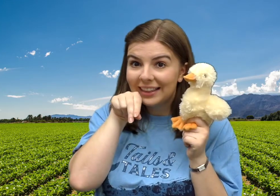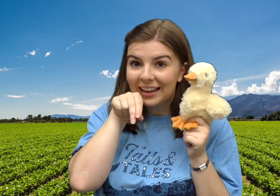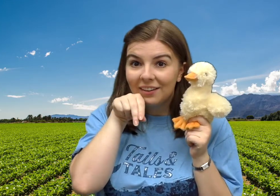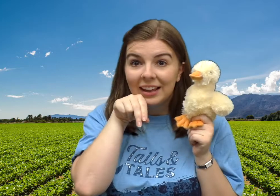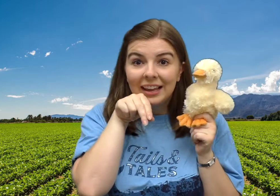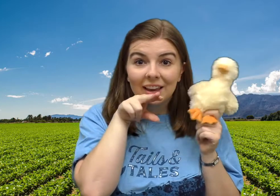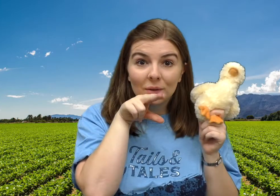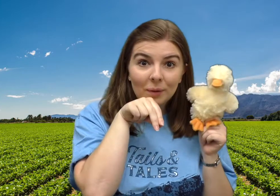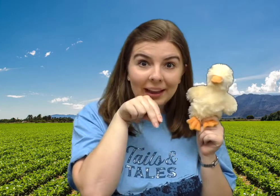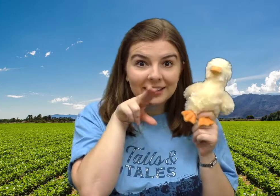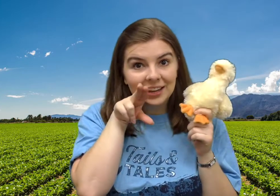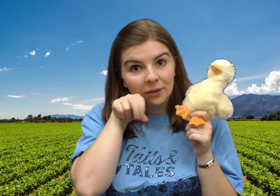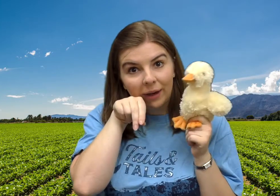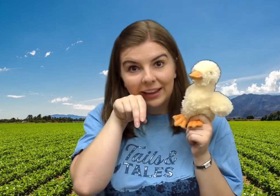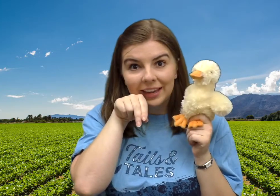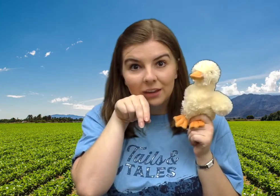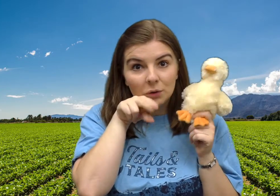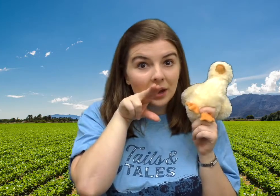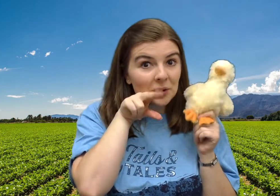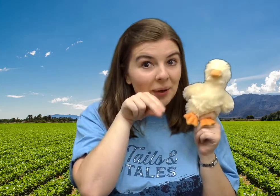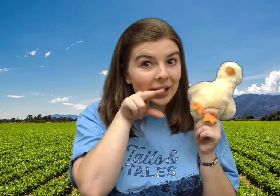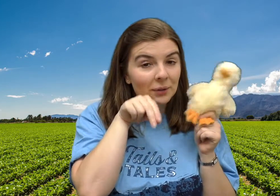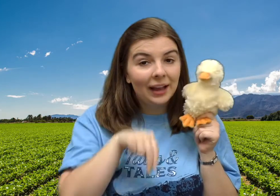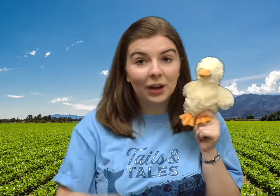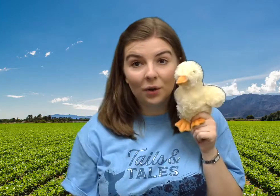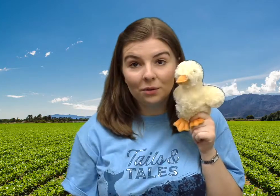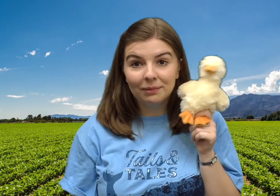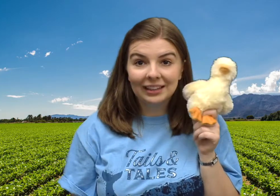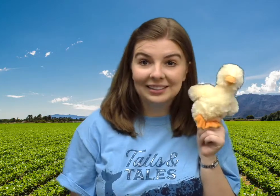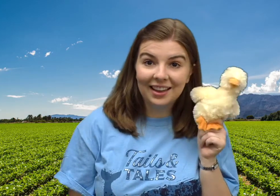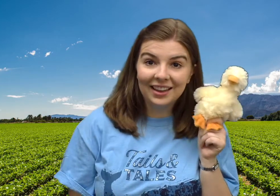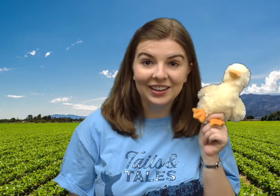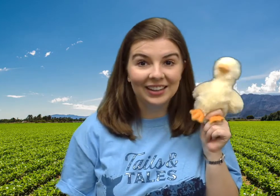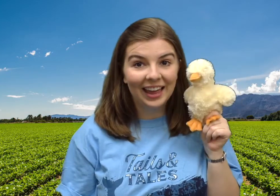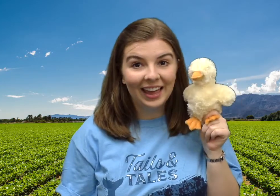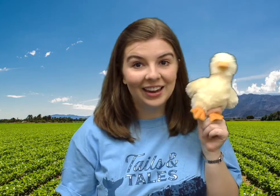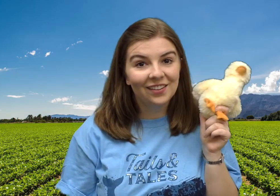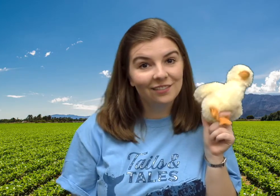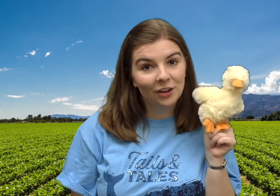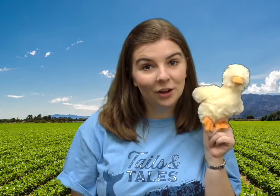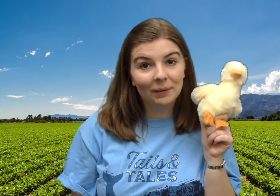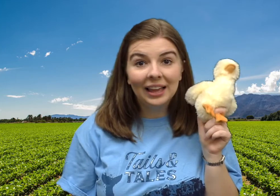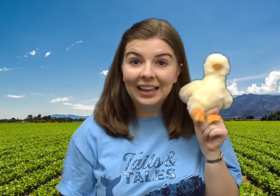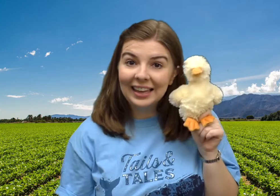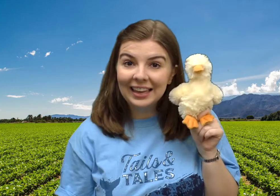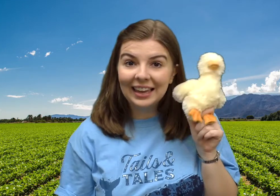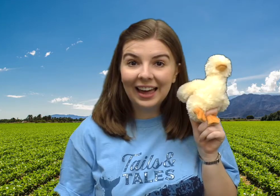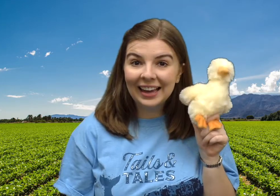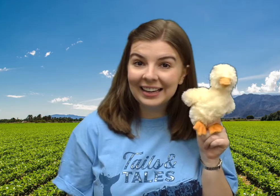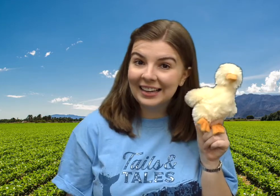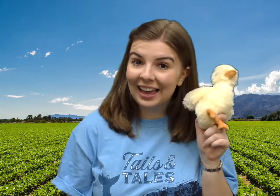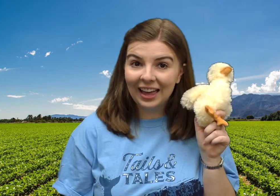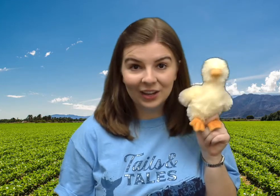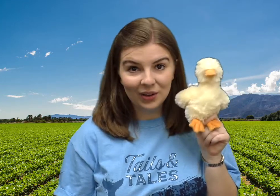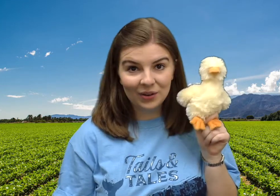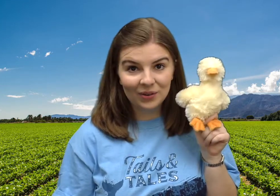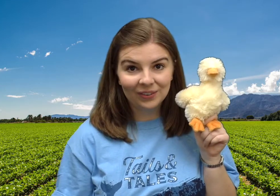there Here a quack, there a quack, everywhere a quack quack Old MacDonald had a farm, E-I-E-I-O